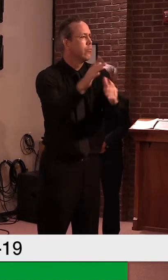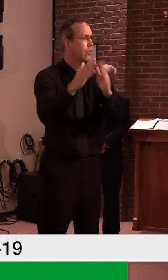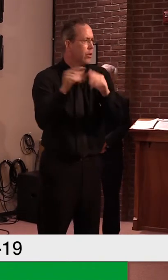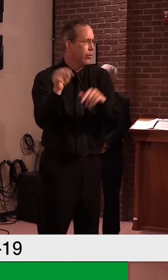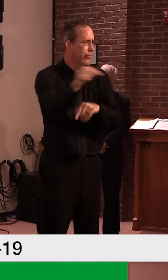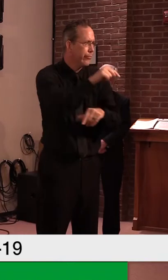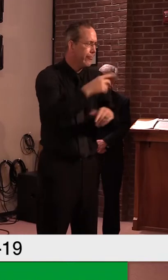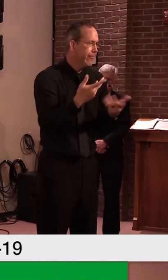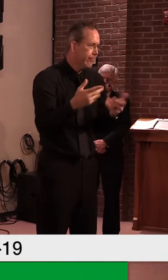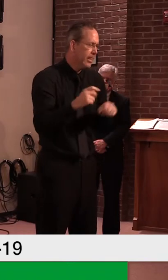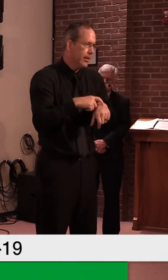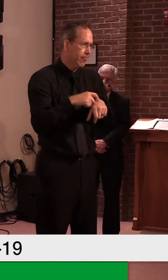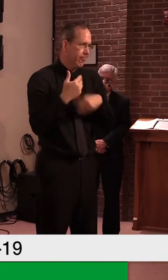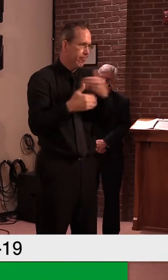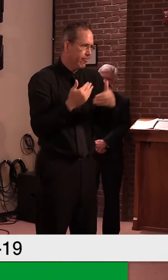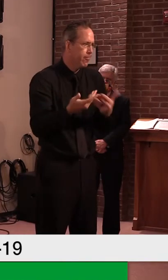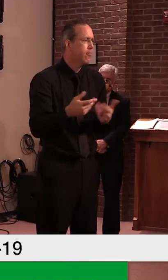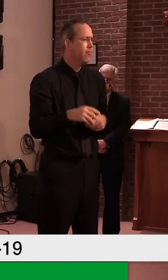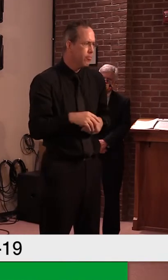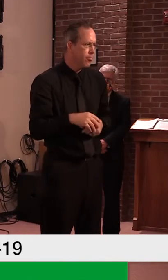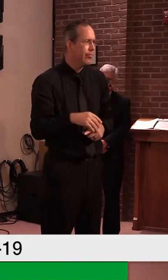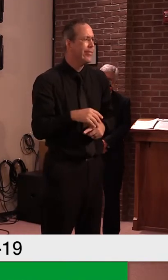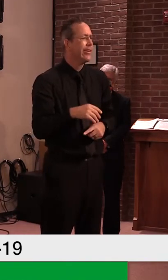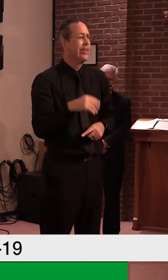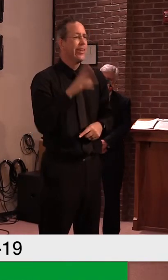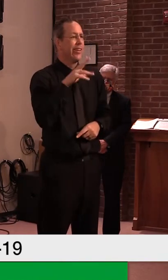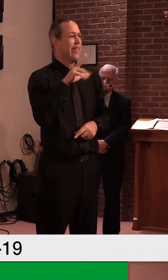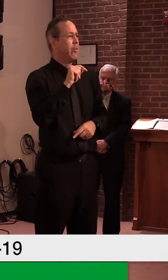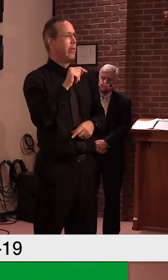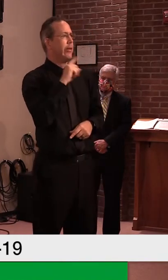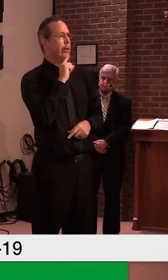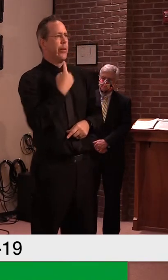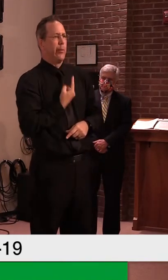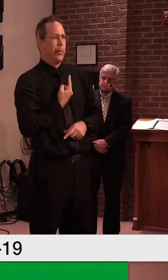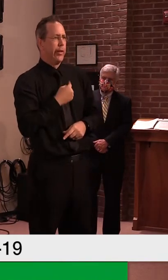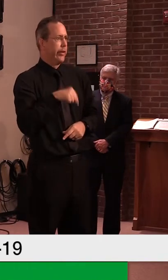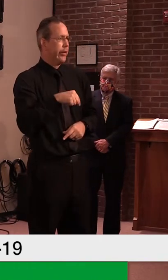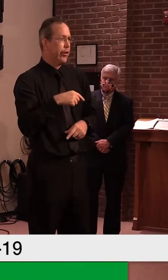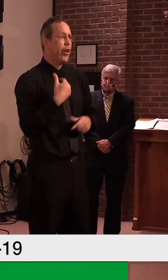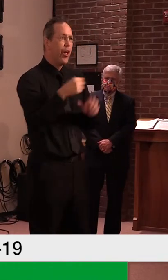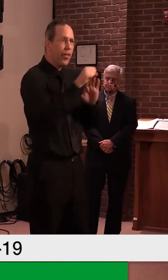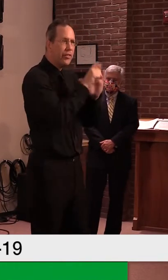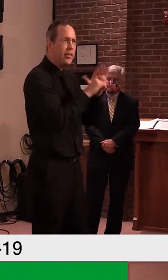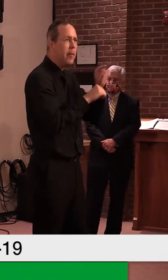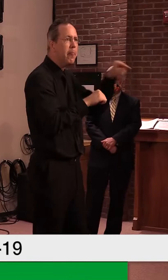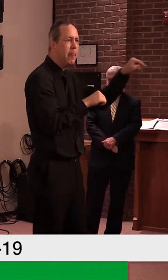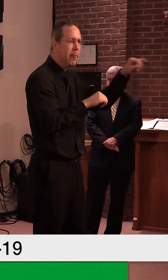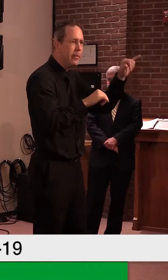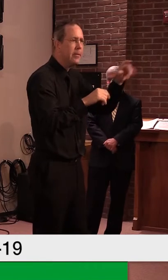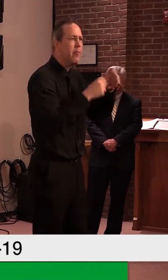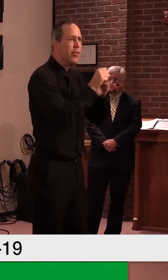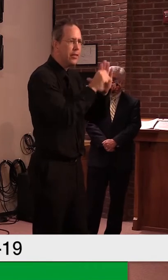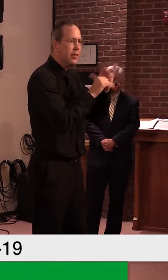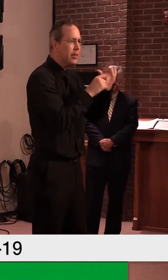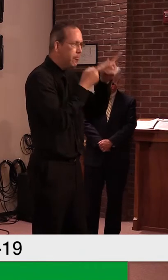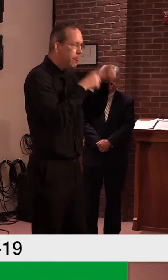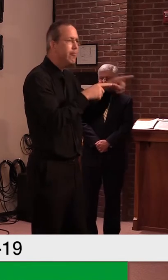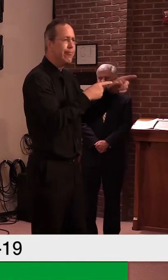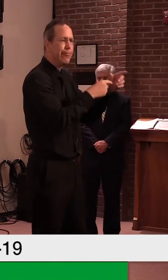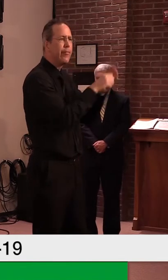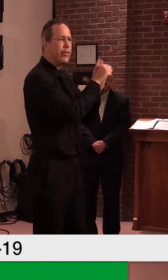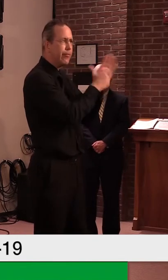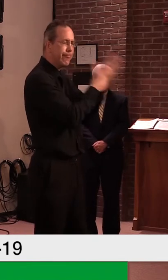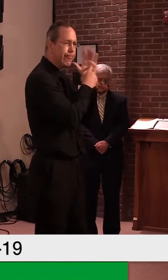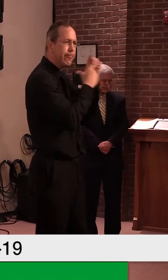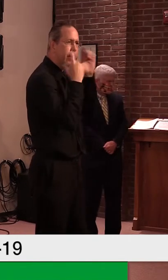we're not unique, uh, in, in talking with other governors, uh, throughout the country, who have mandatory, uh, mass